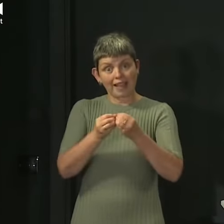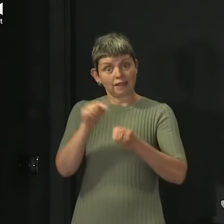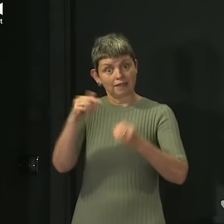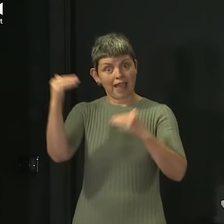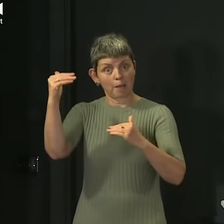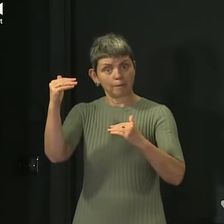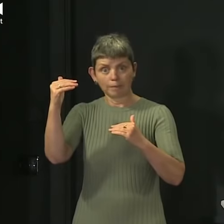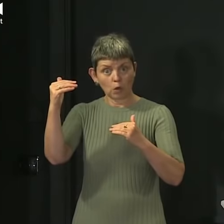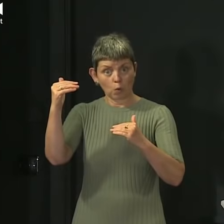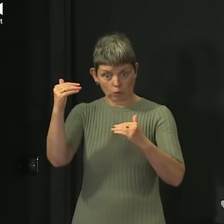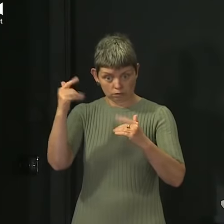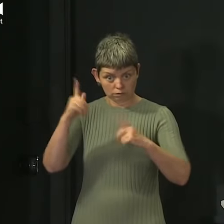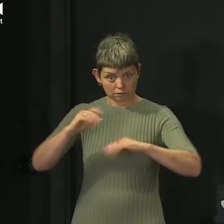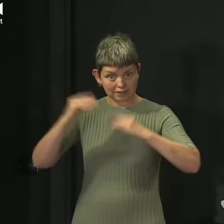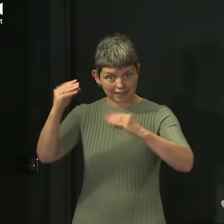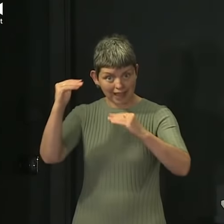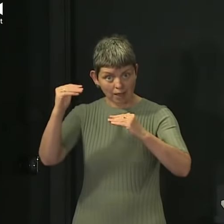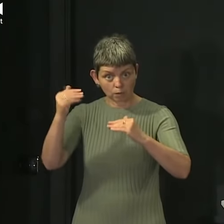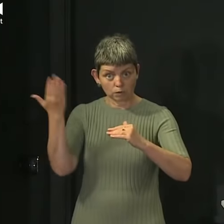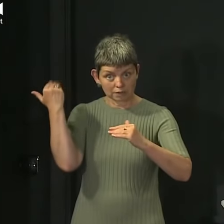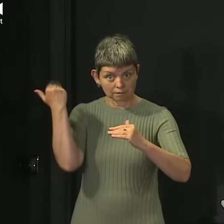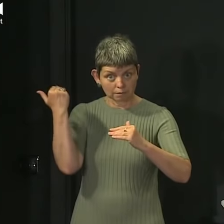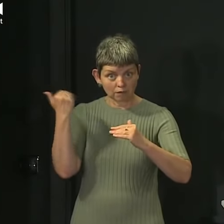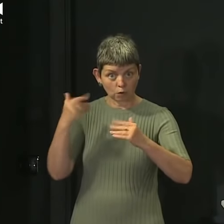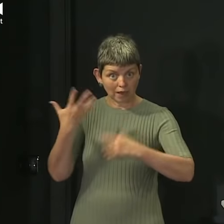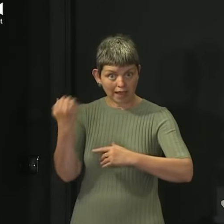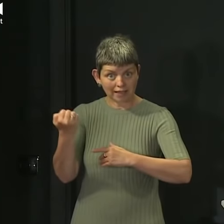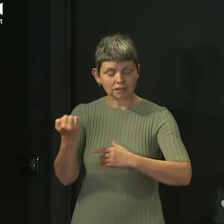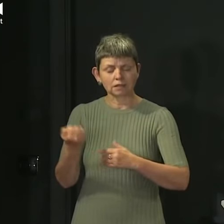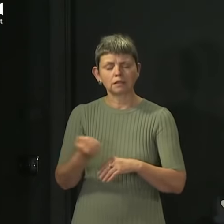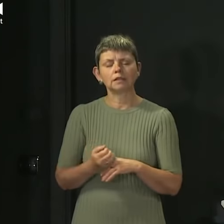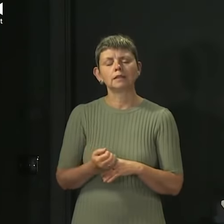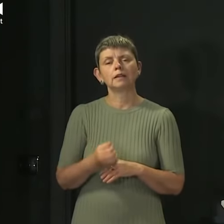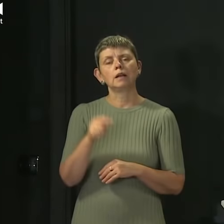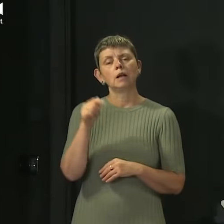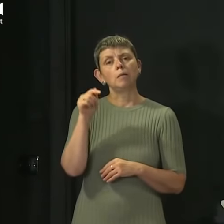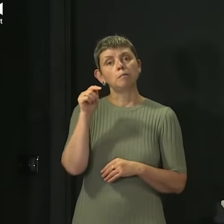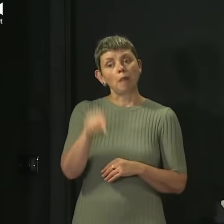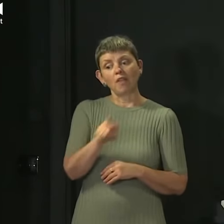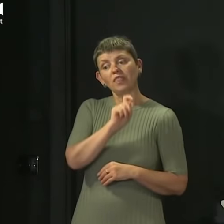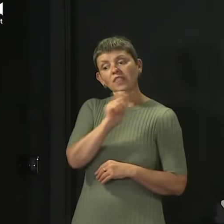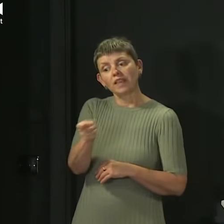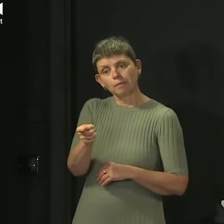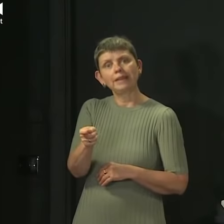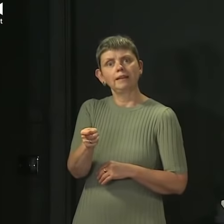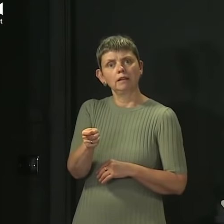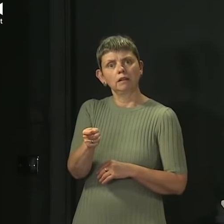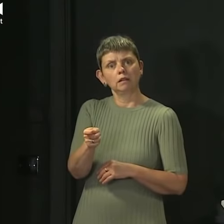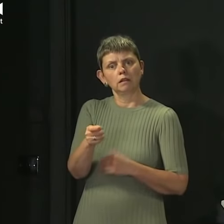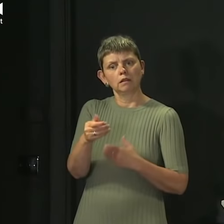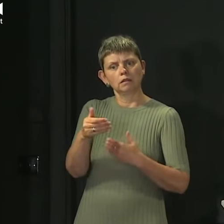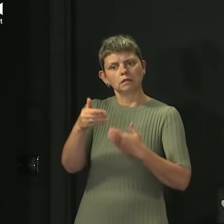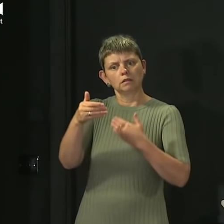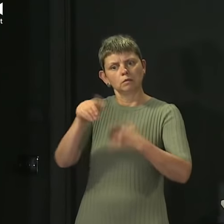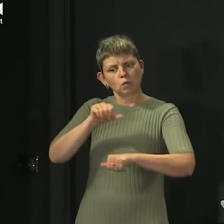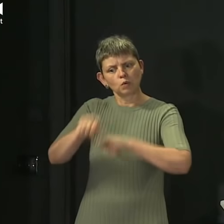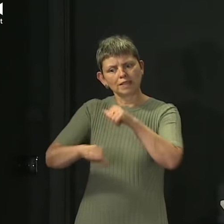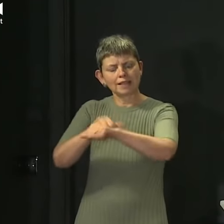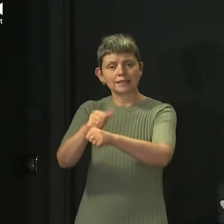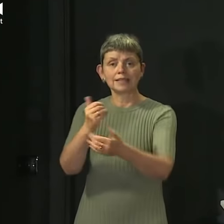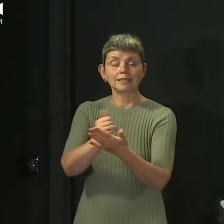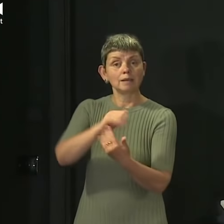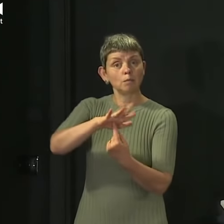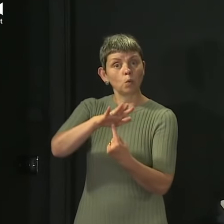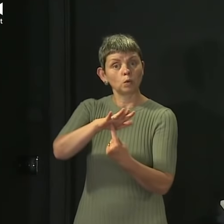here is very important because it is the part of this process that allows individual circumstances to be